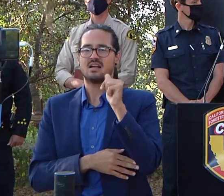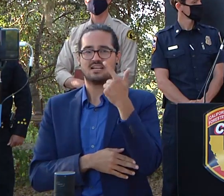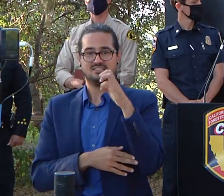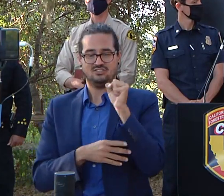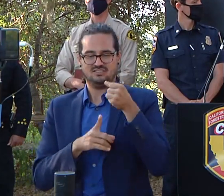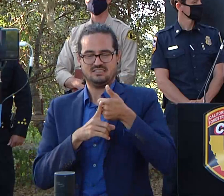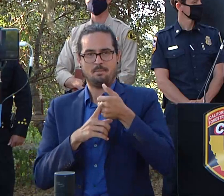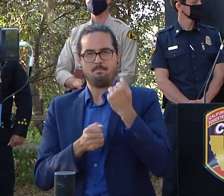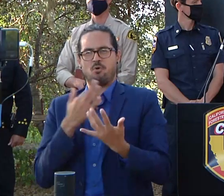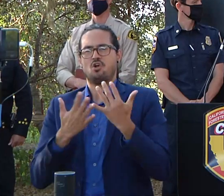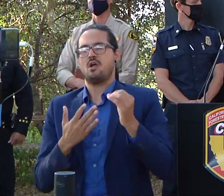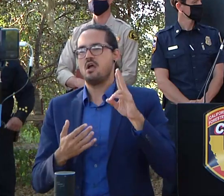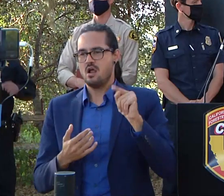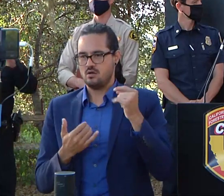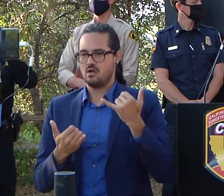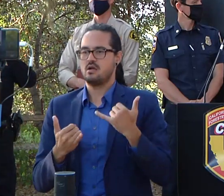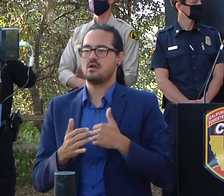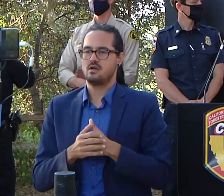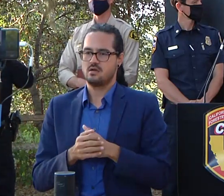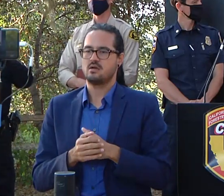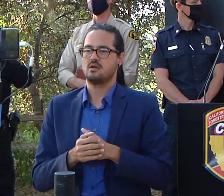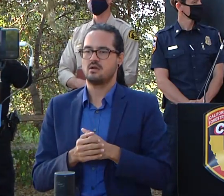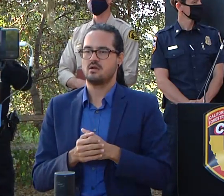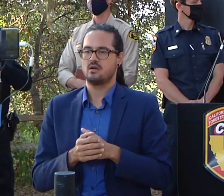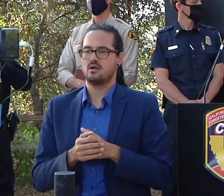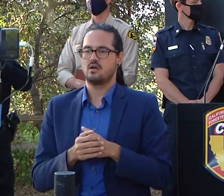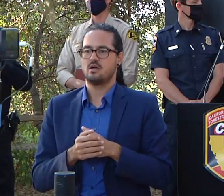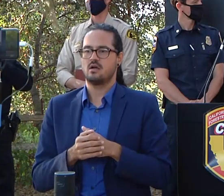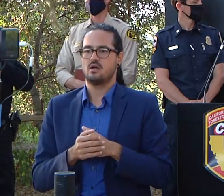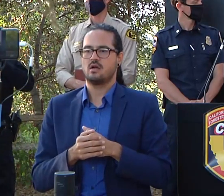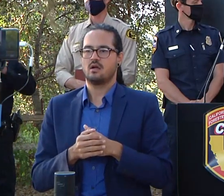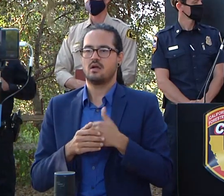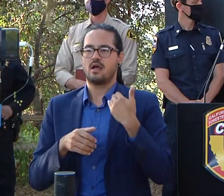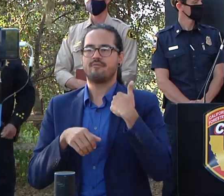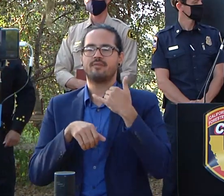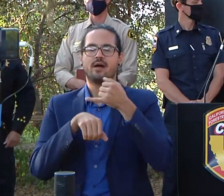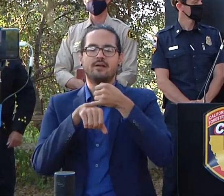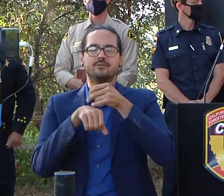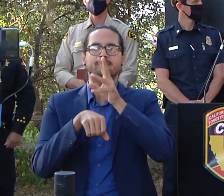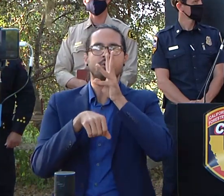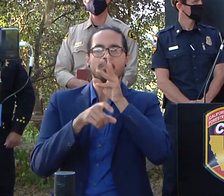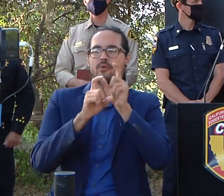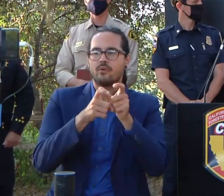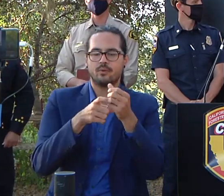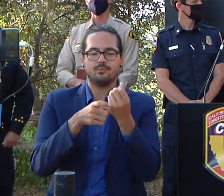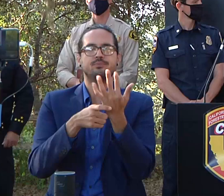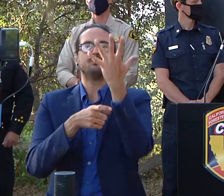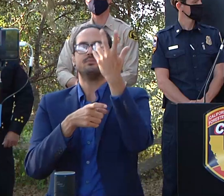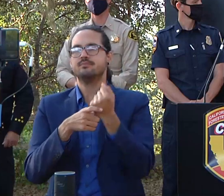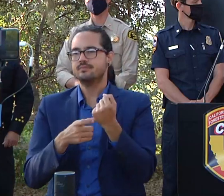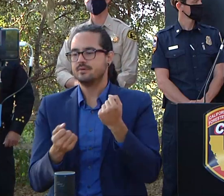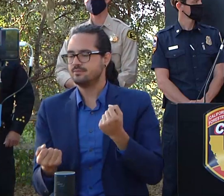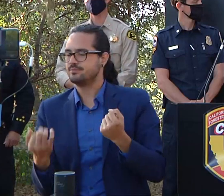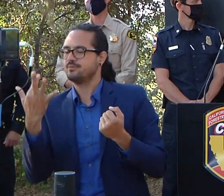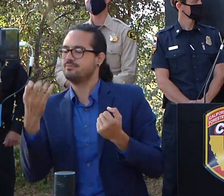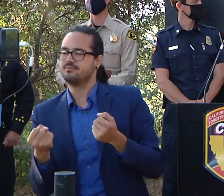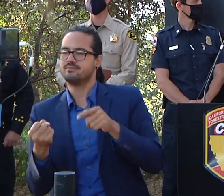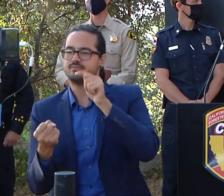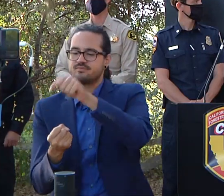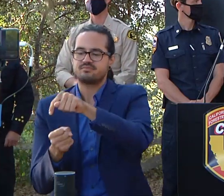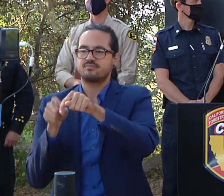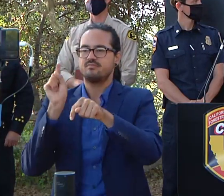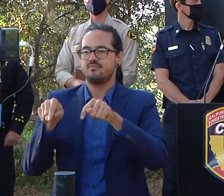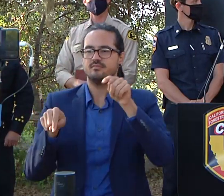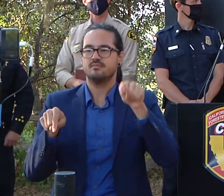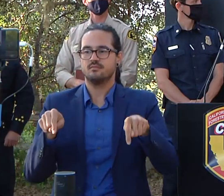leaving what we call fingers or islands and so forth now the fire's burning back onto itself with the the changing of winds and